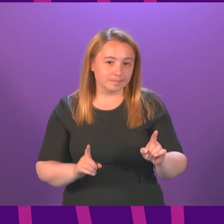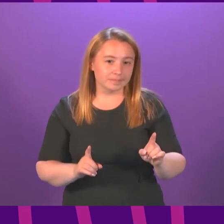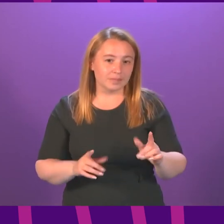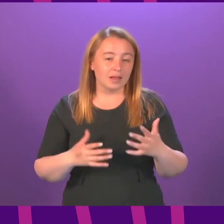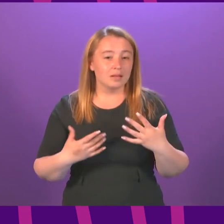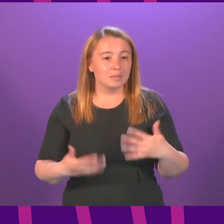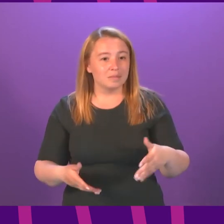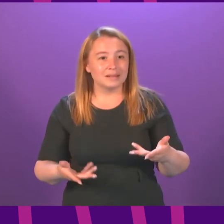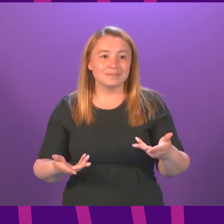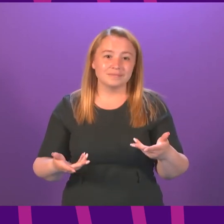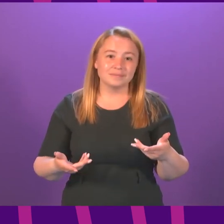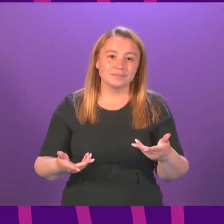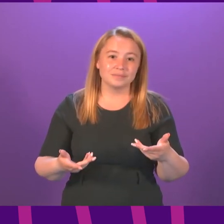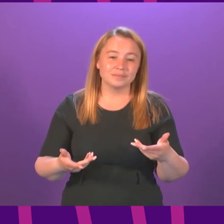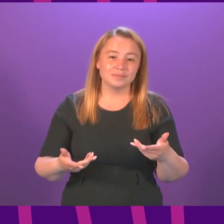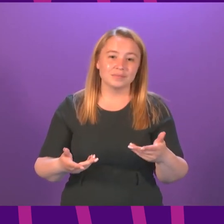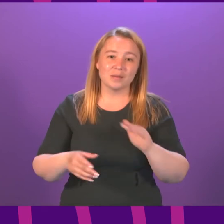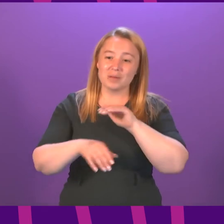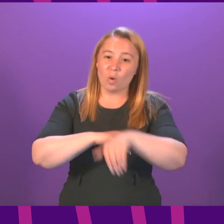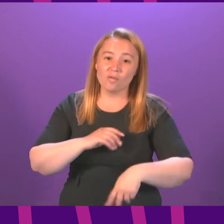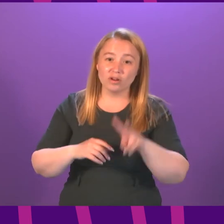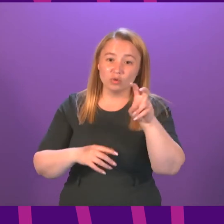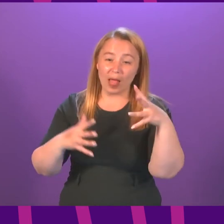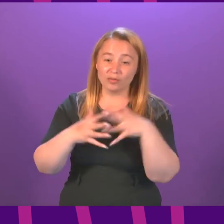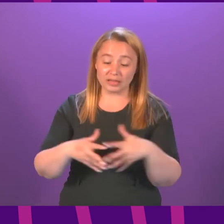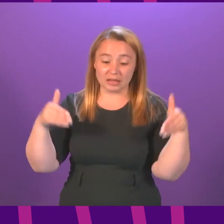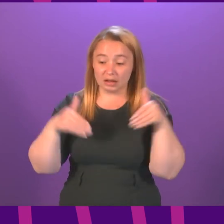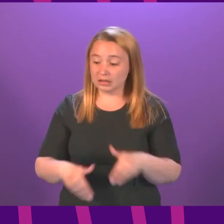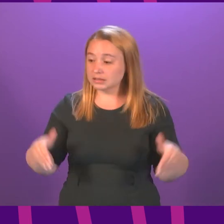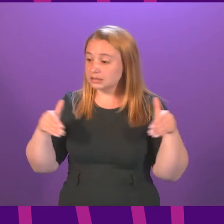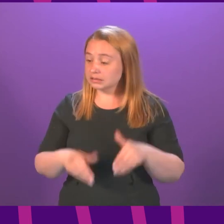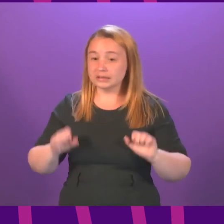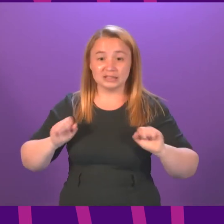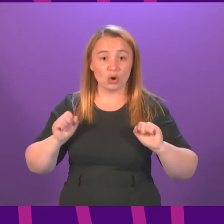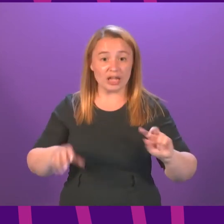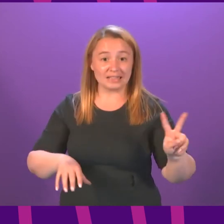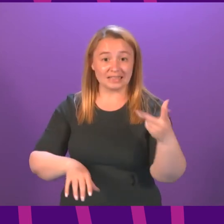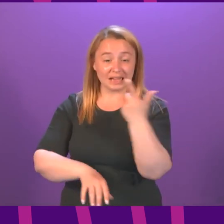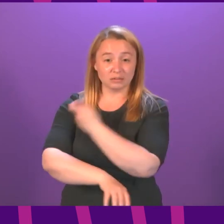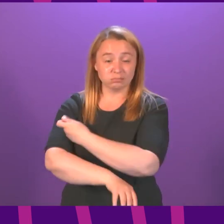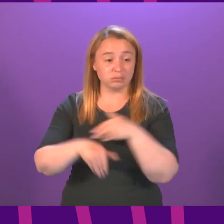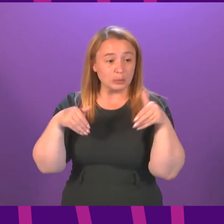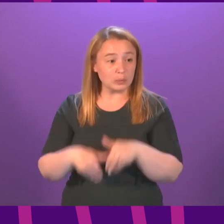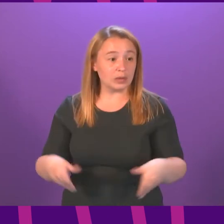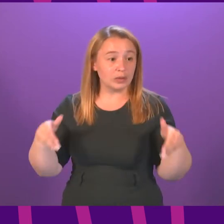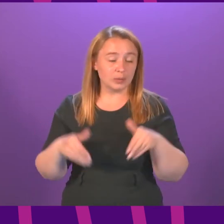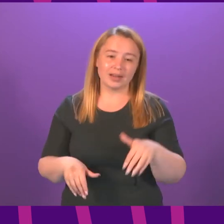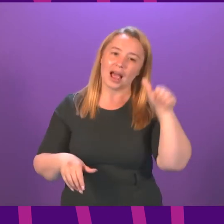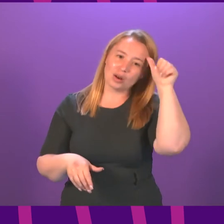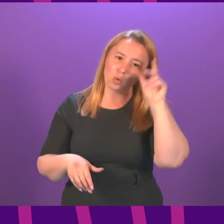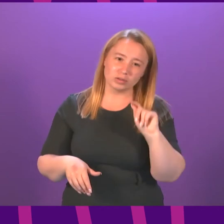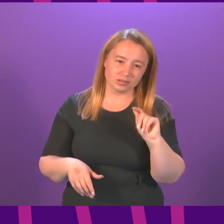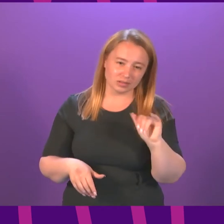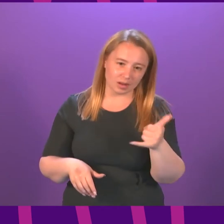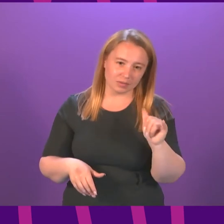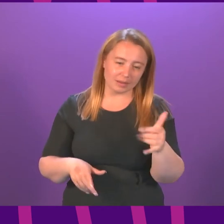about to approach or pass their 12 weeks period for their second vaccination I appreciate there will always be occasions where a